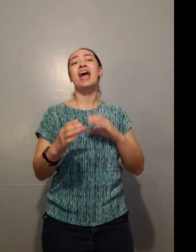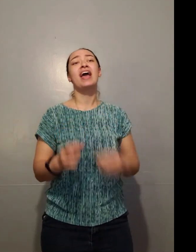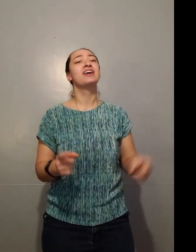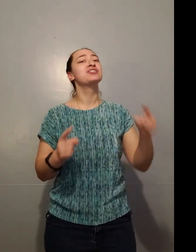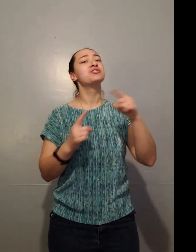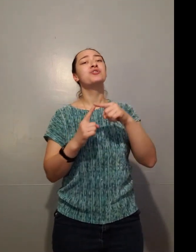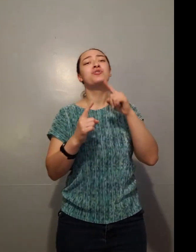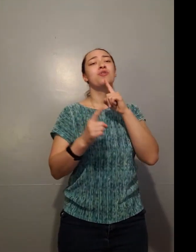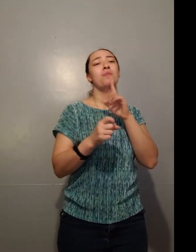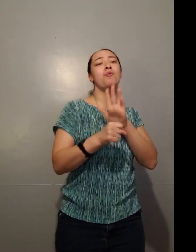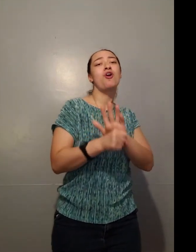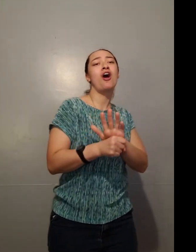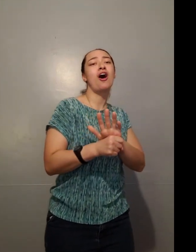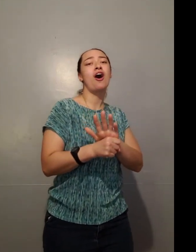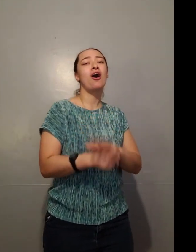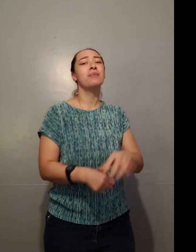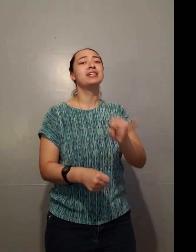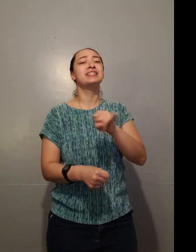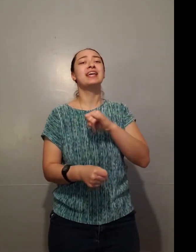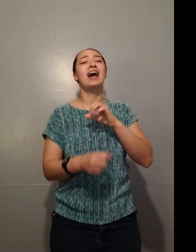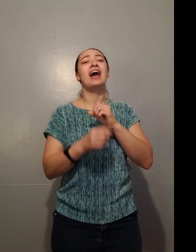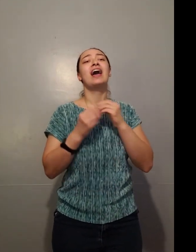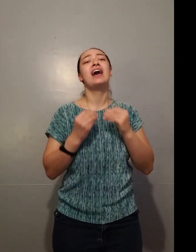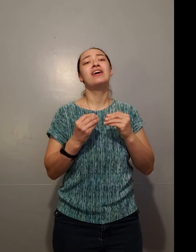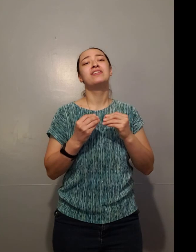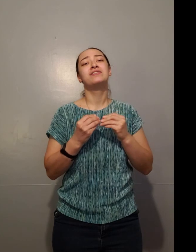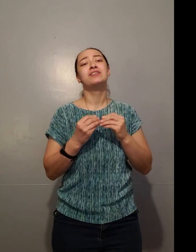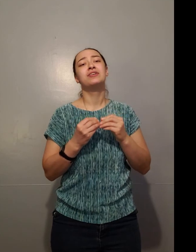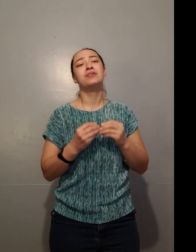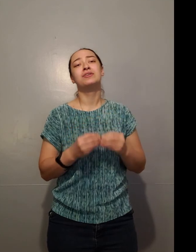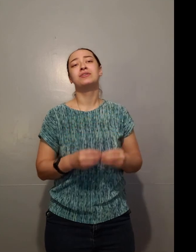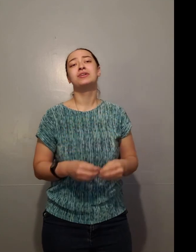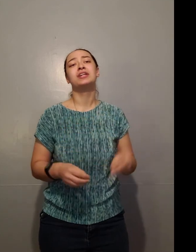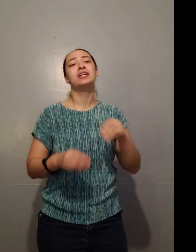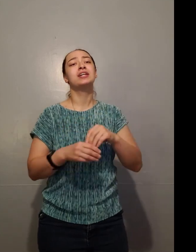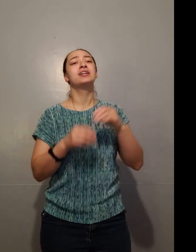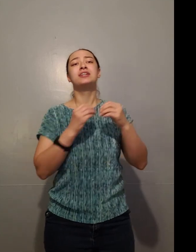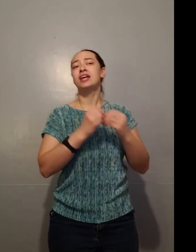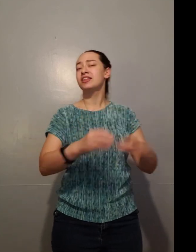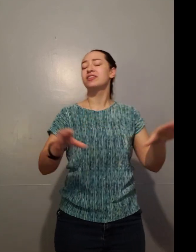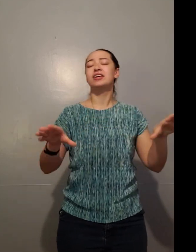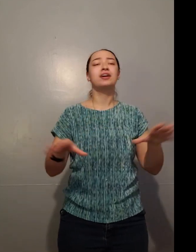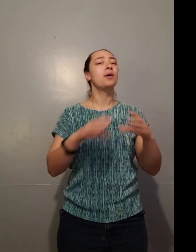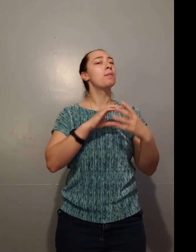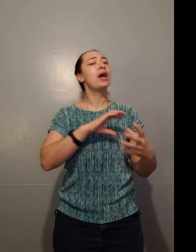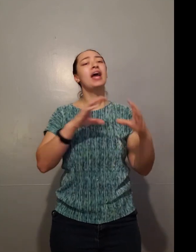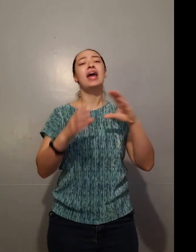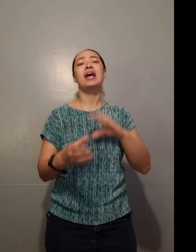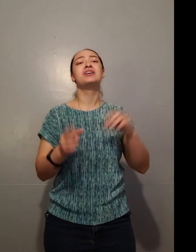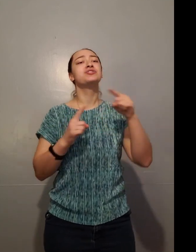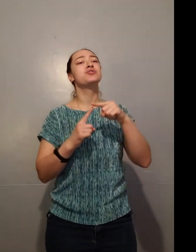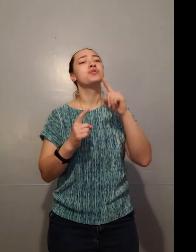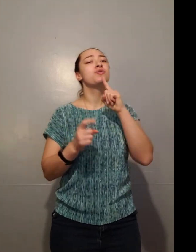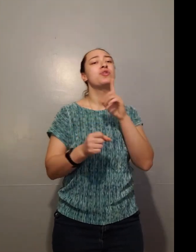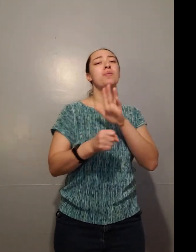to the promise I have When you sing for joy to the